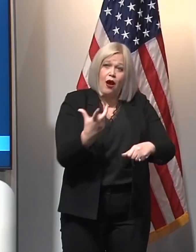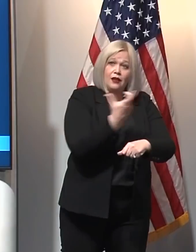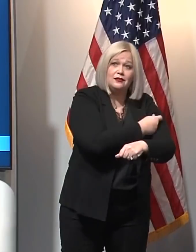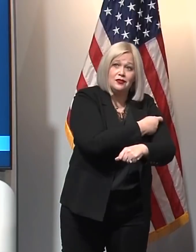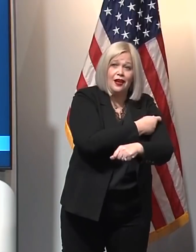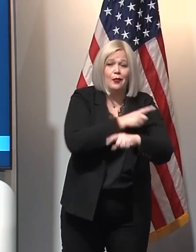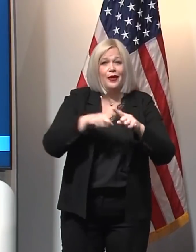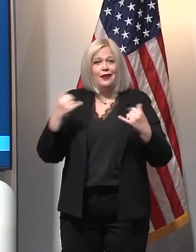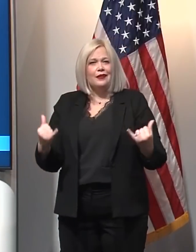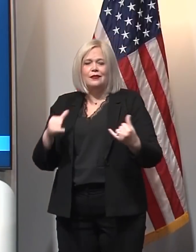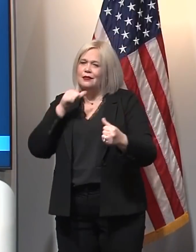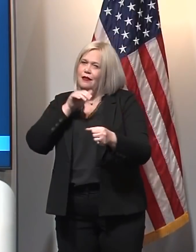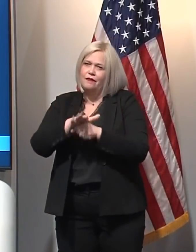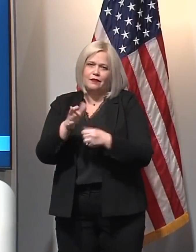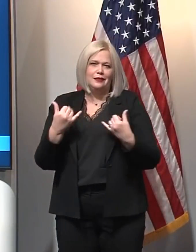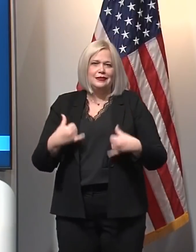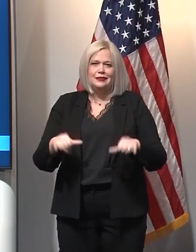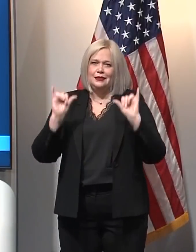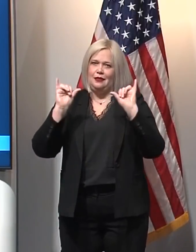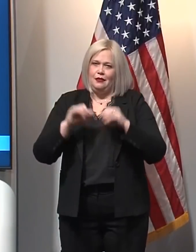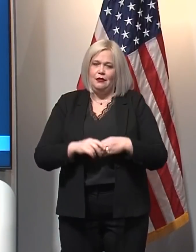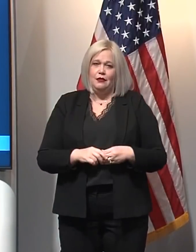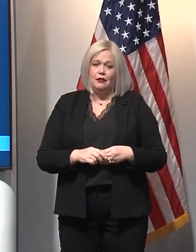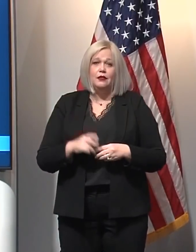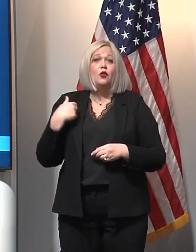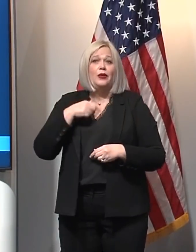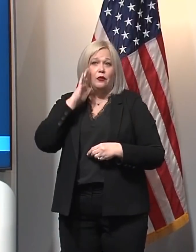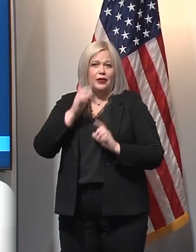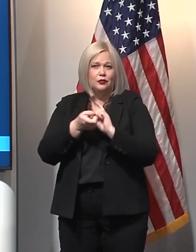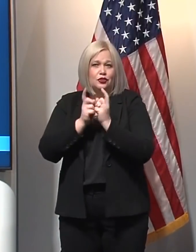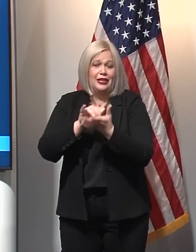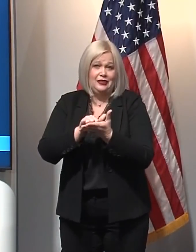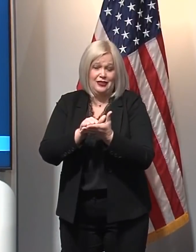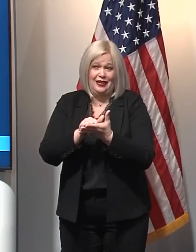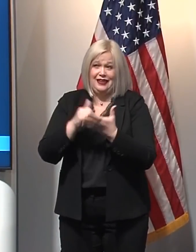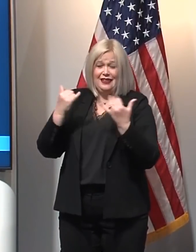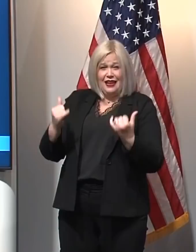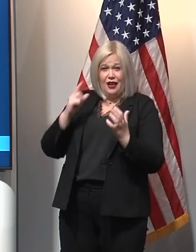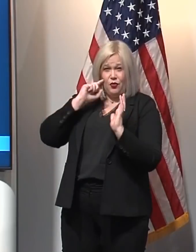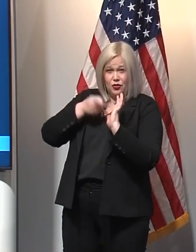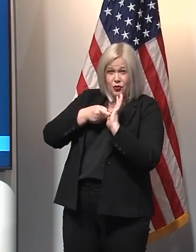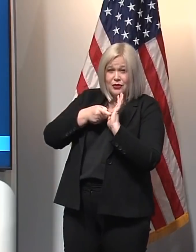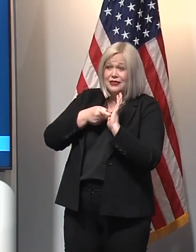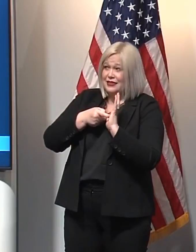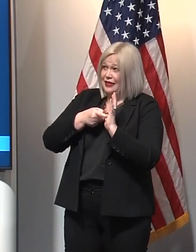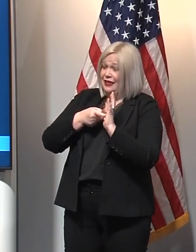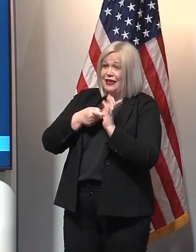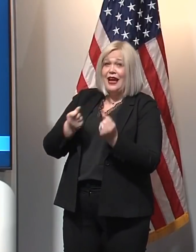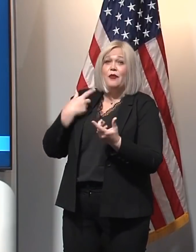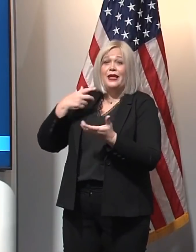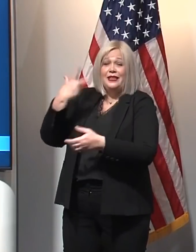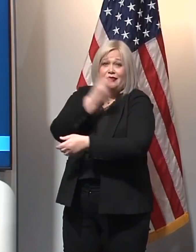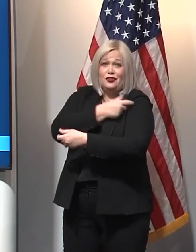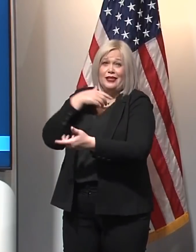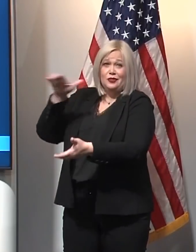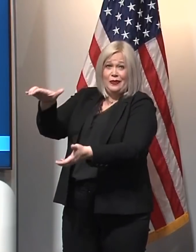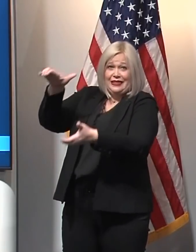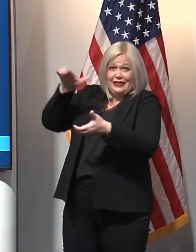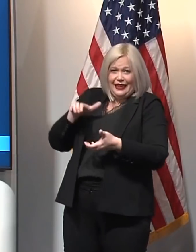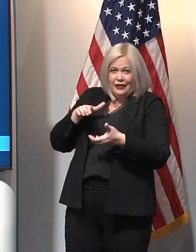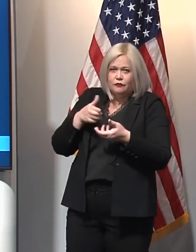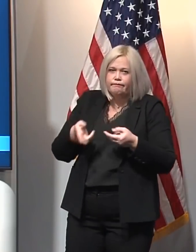have, that is going to change, and we are seeing an increase in vaccines, and another was